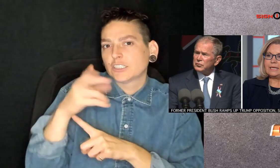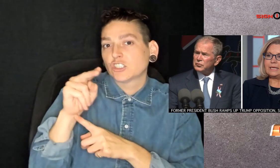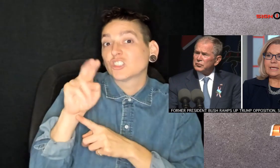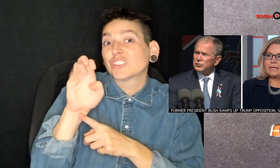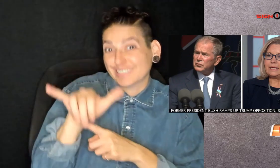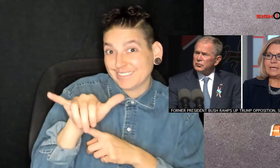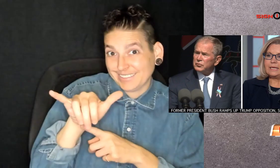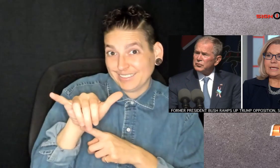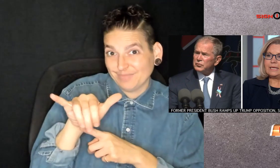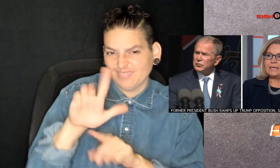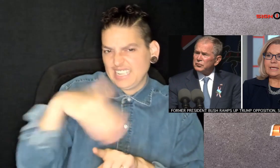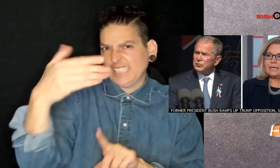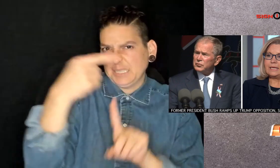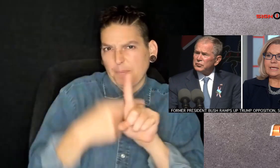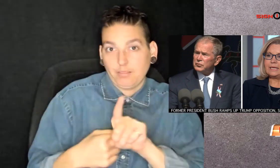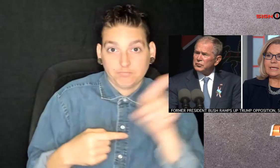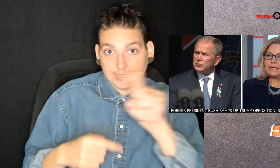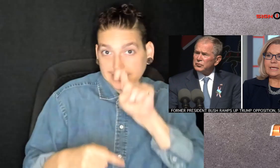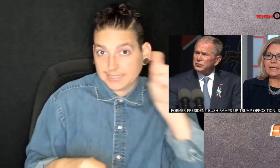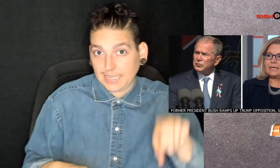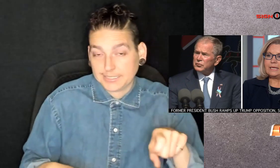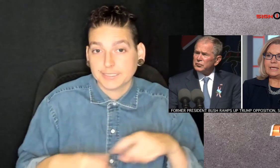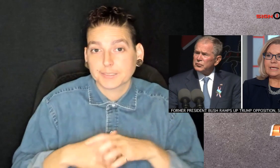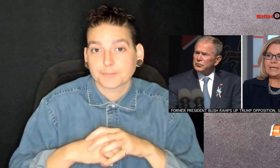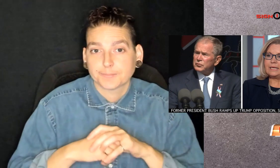Cheney of Wyoming next month in Texas.